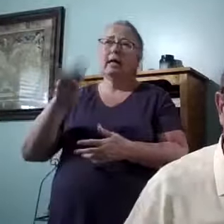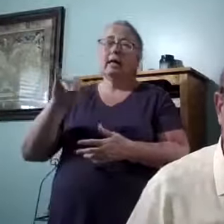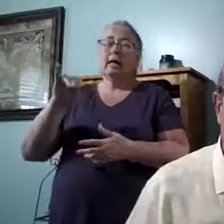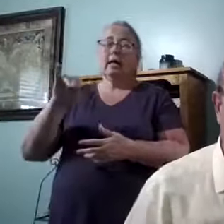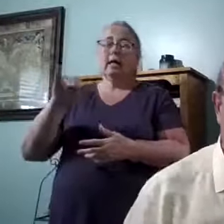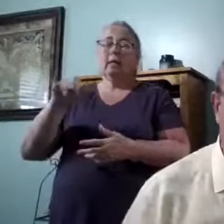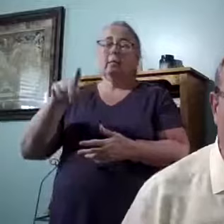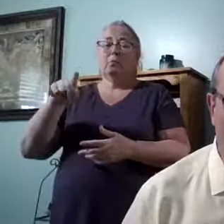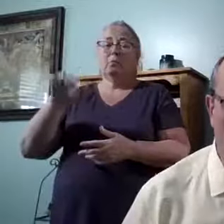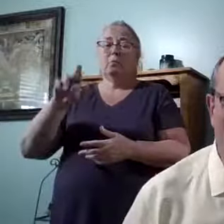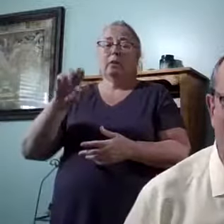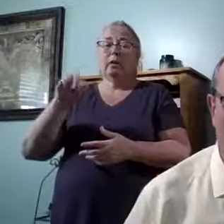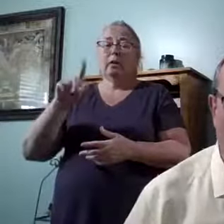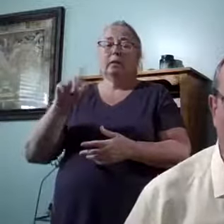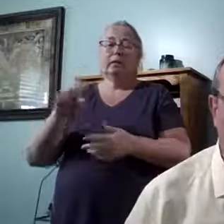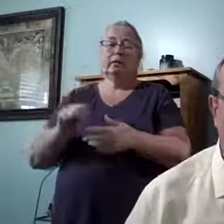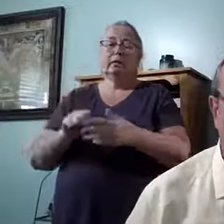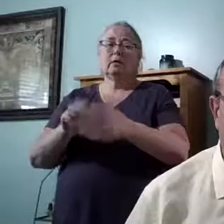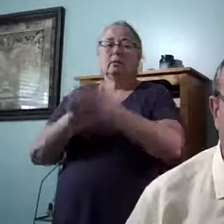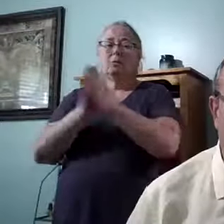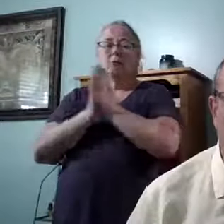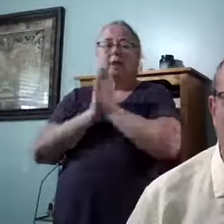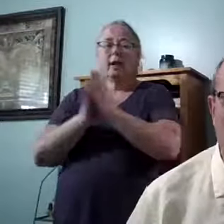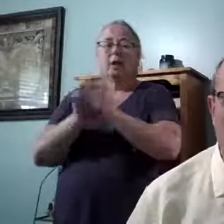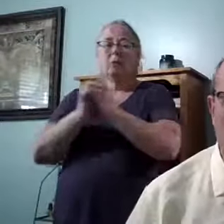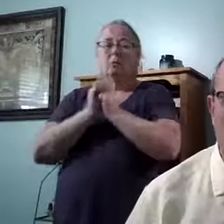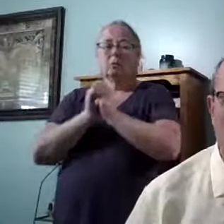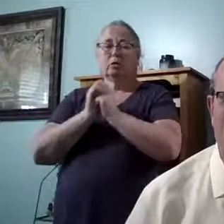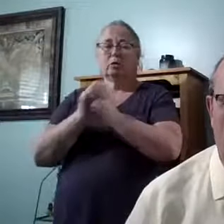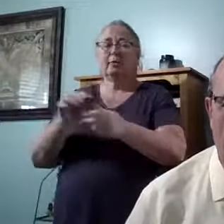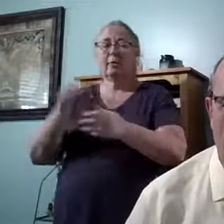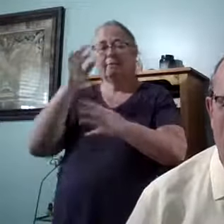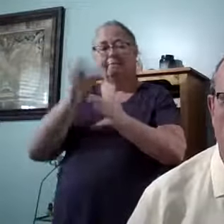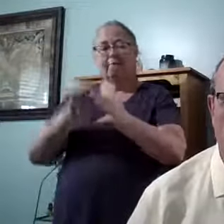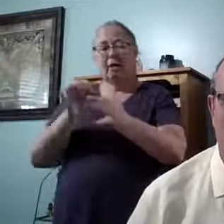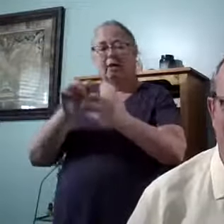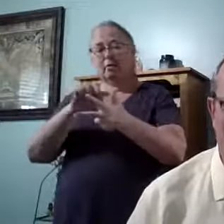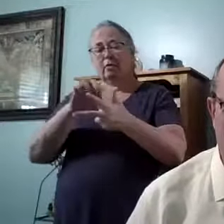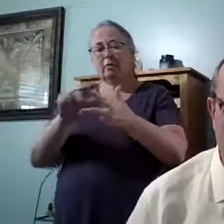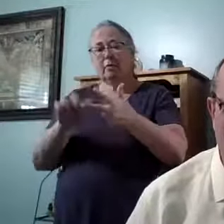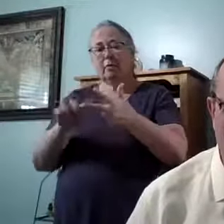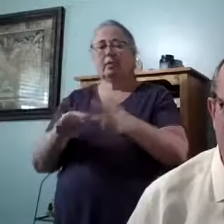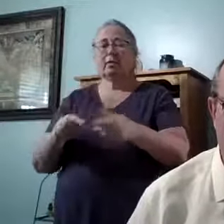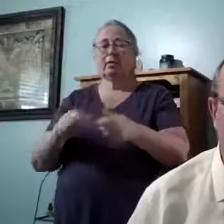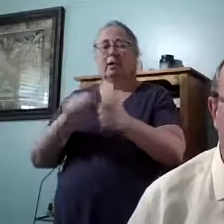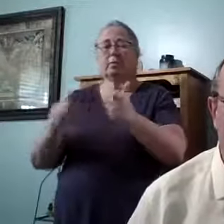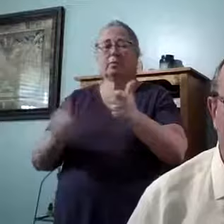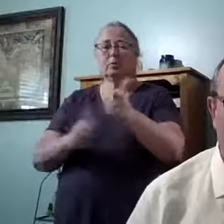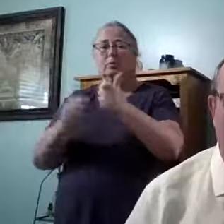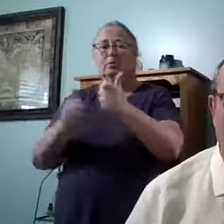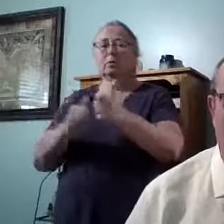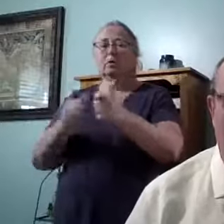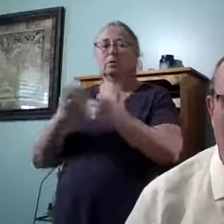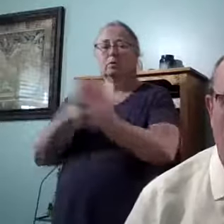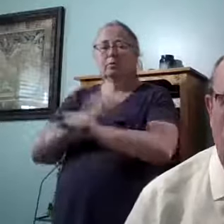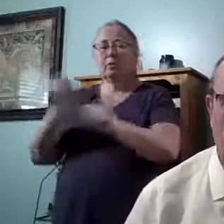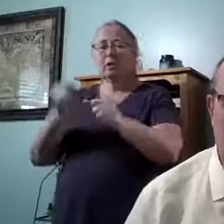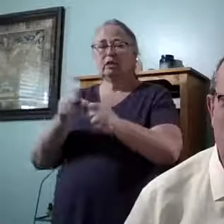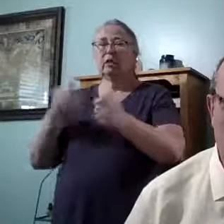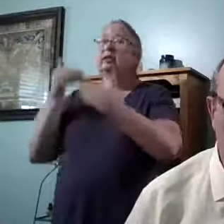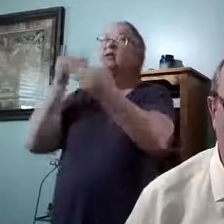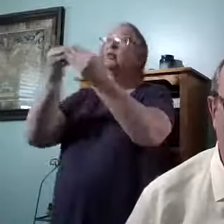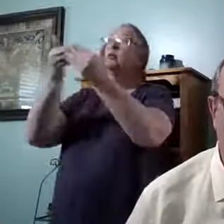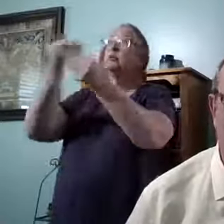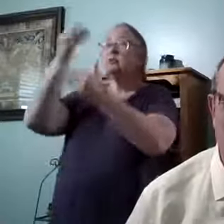faith are byproducts of pursuing your salvation and drawing closer to God and totally